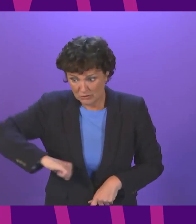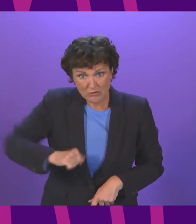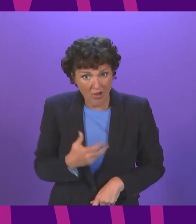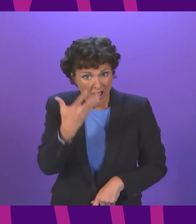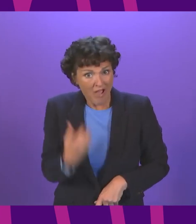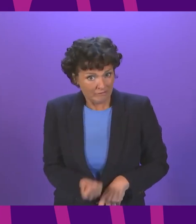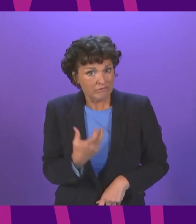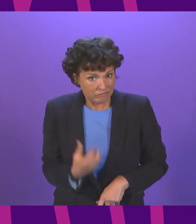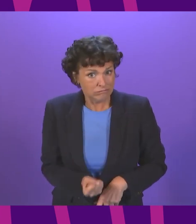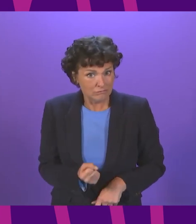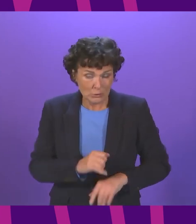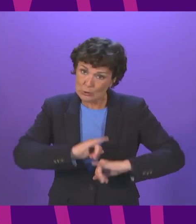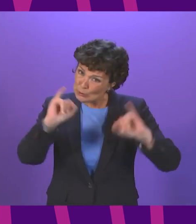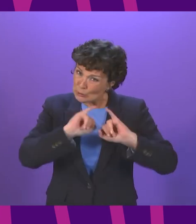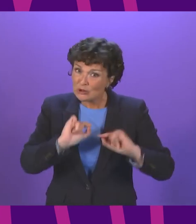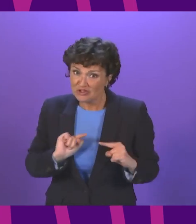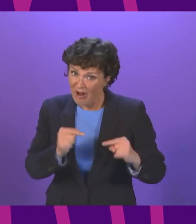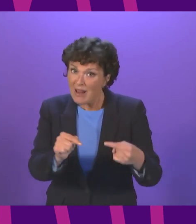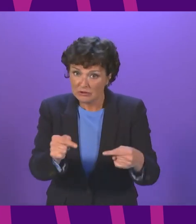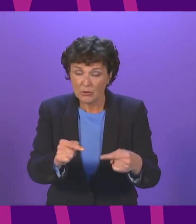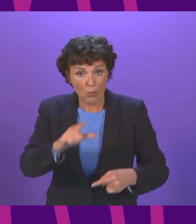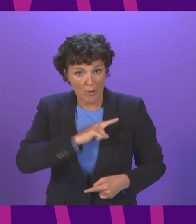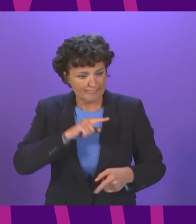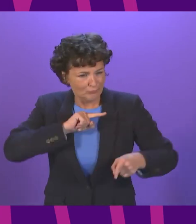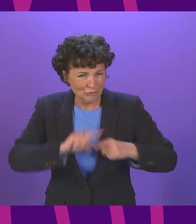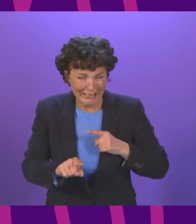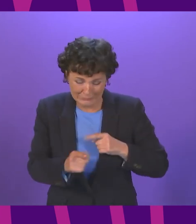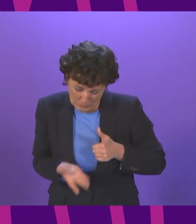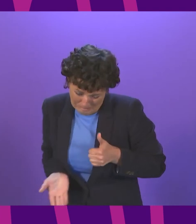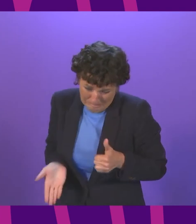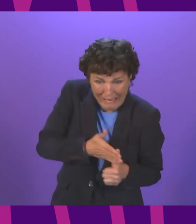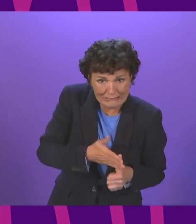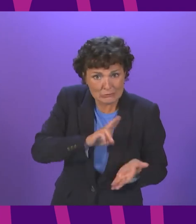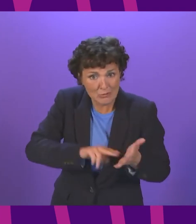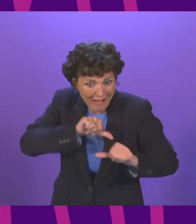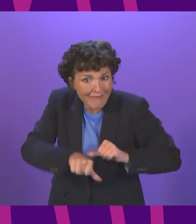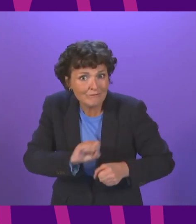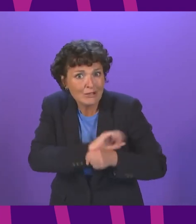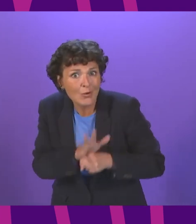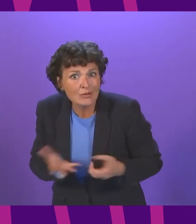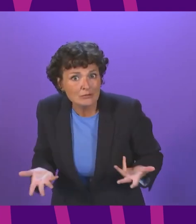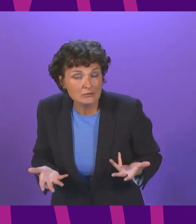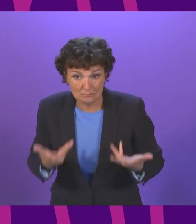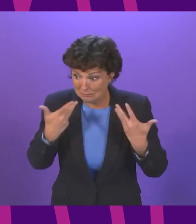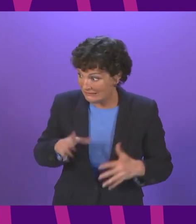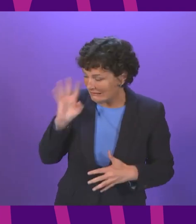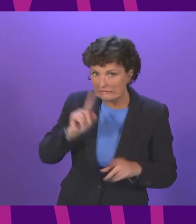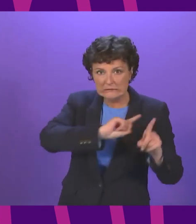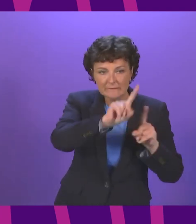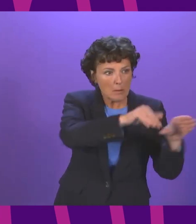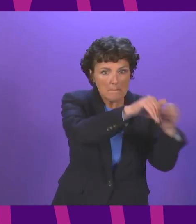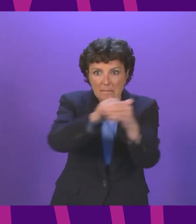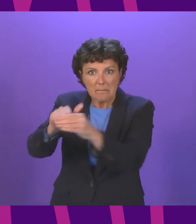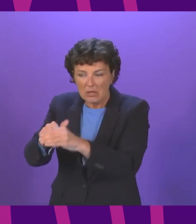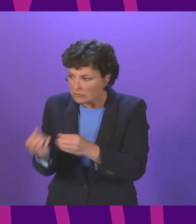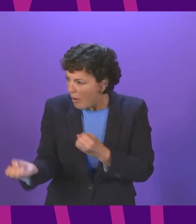significant and huge challenges as we try to rebuild from Covid-19 we've heard from members right across the chamber on some of the